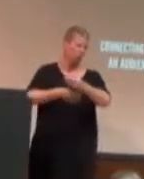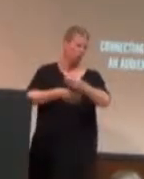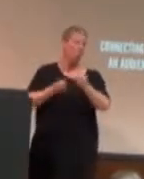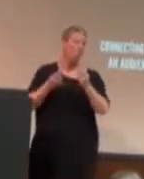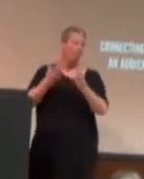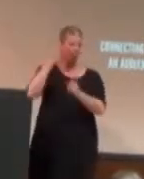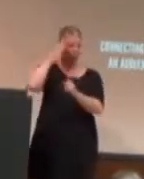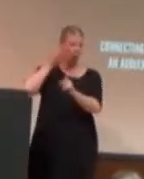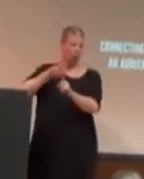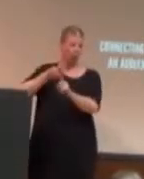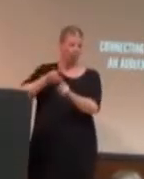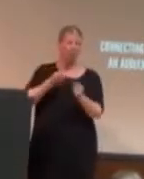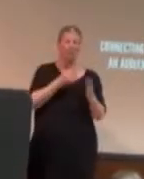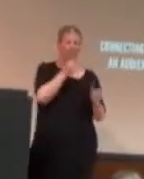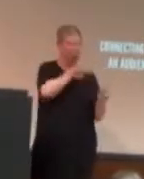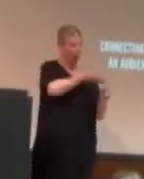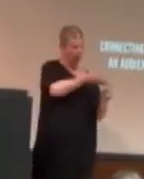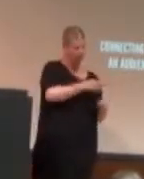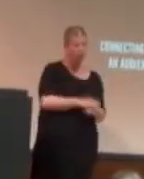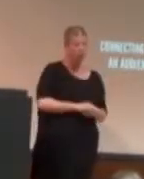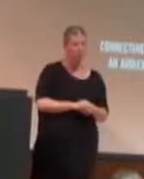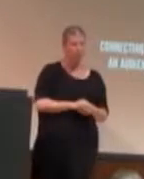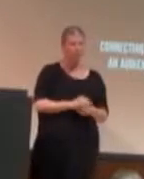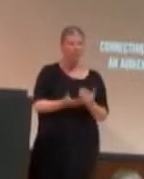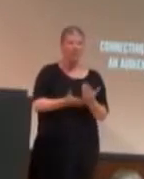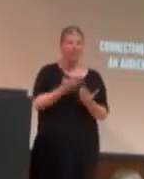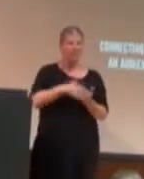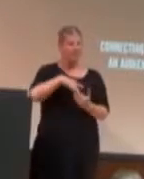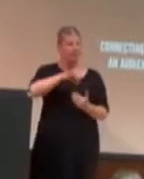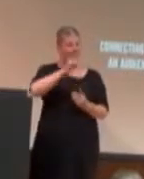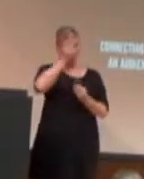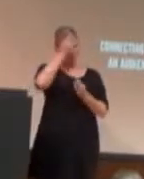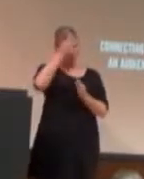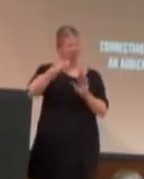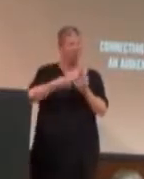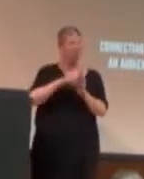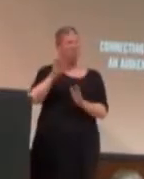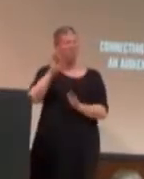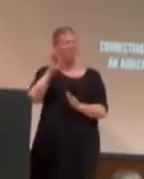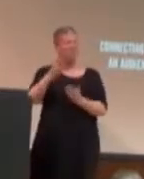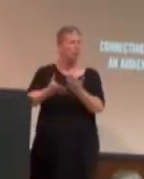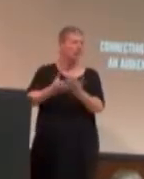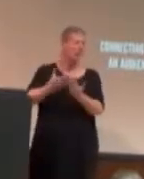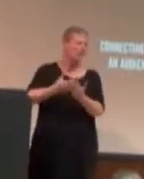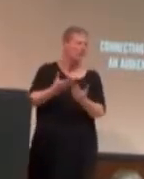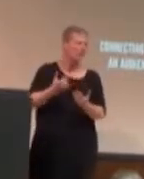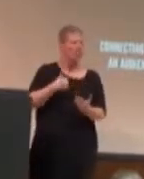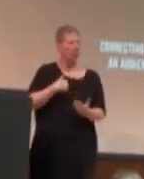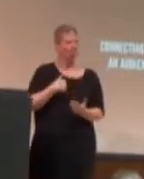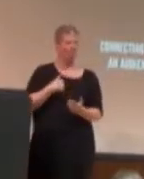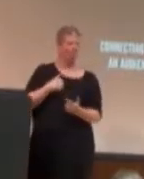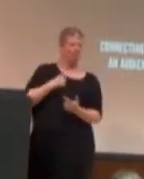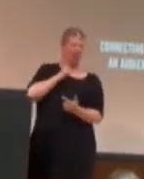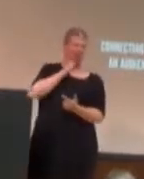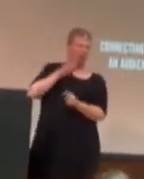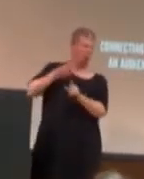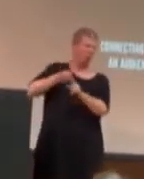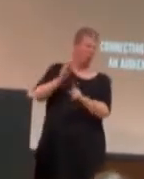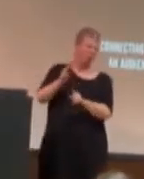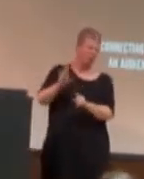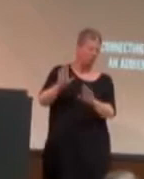of it. Content is easily discovered, unlike sites such as Facebook. I don't know if it's easily discovered. don't really use Facebook. Um,